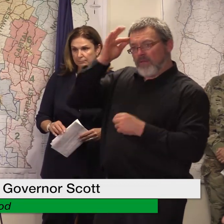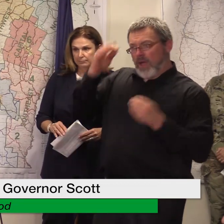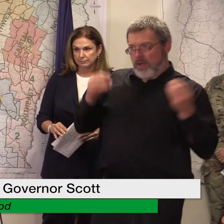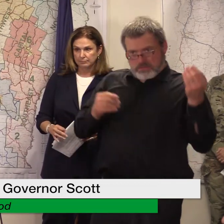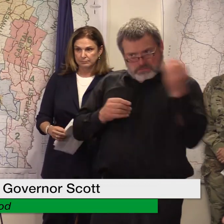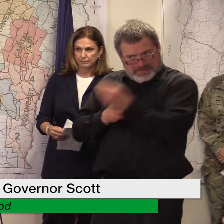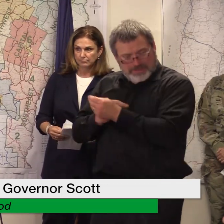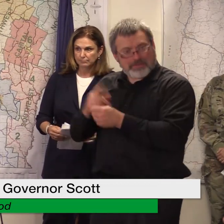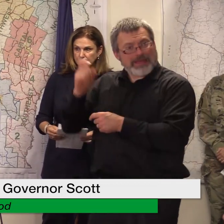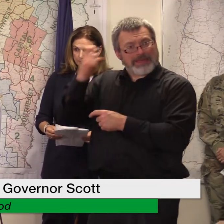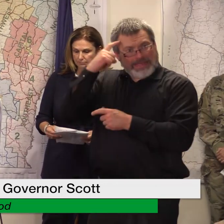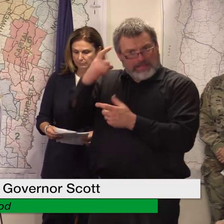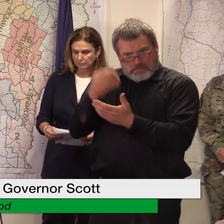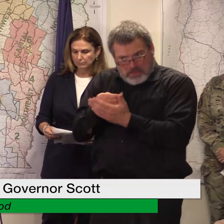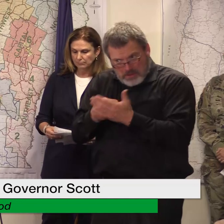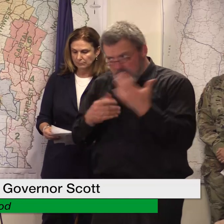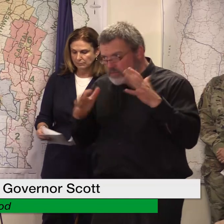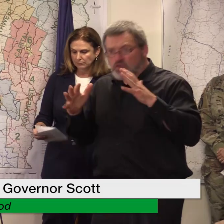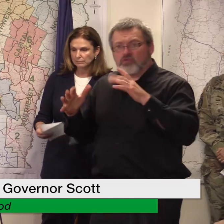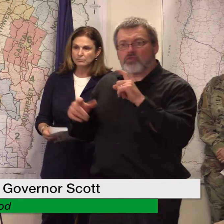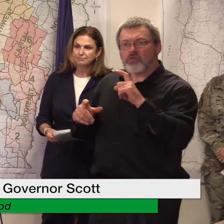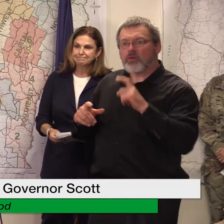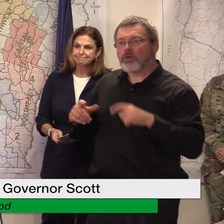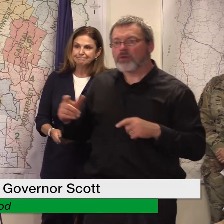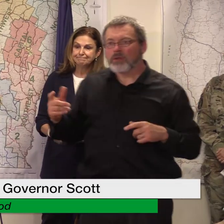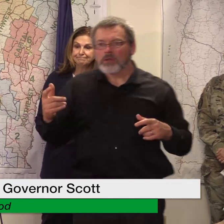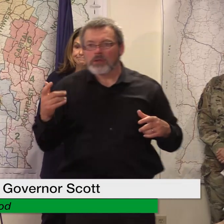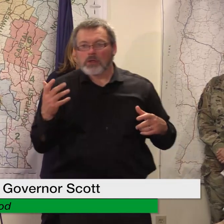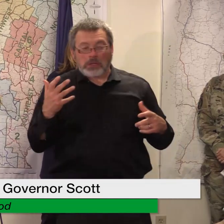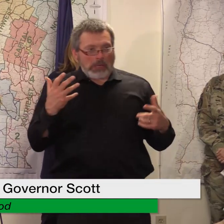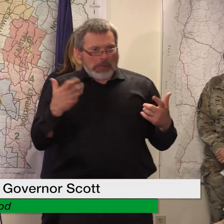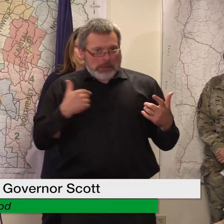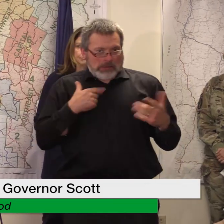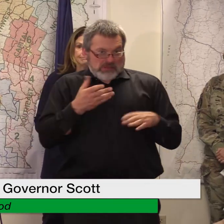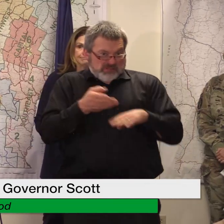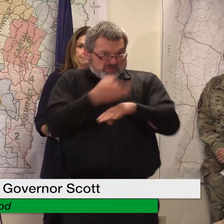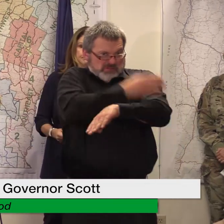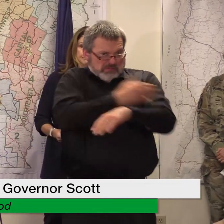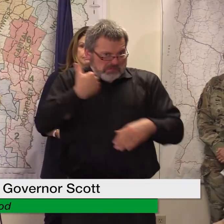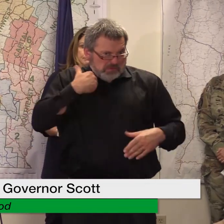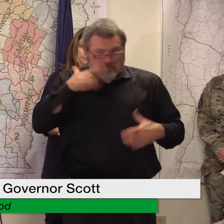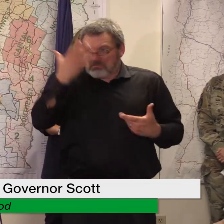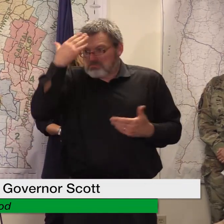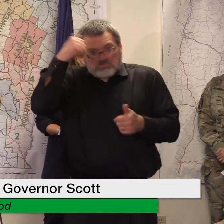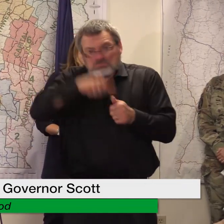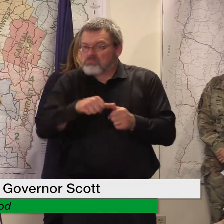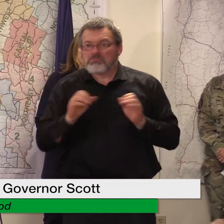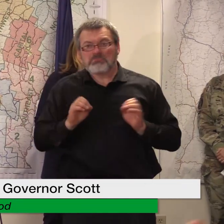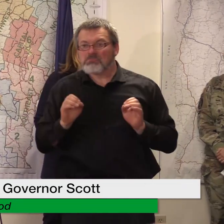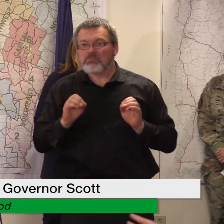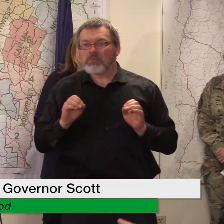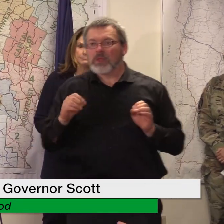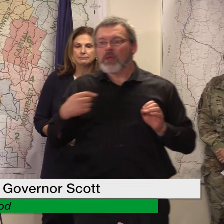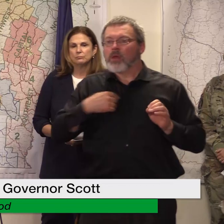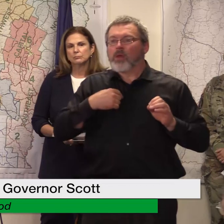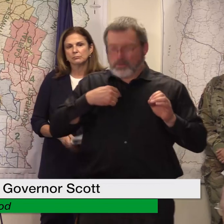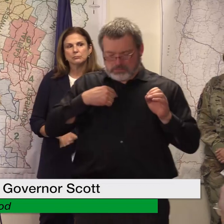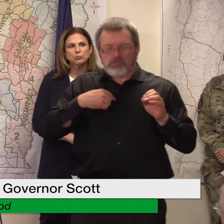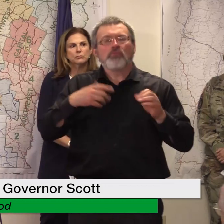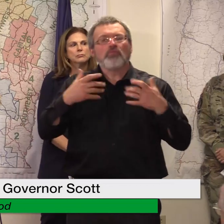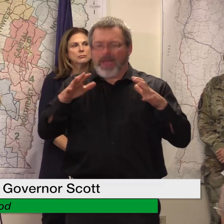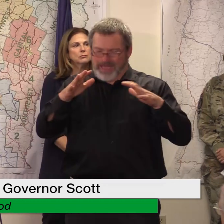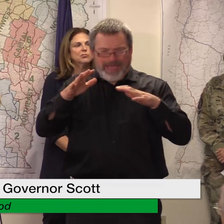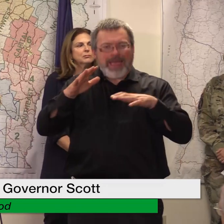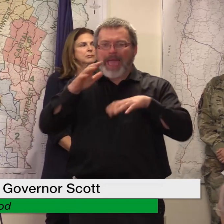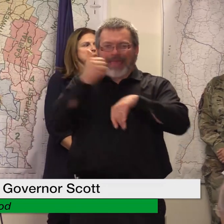yeah i i'm not sure probably a better question for some of them that have been there a while i mean congress is